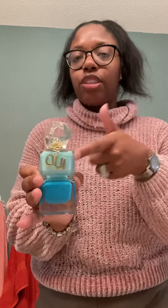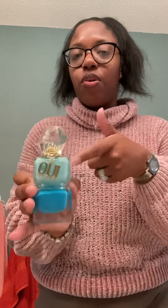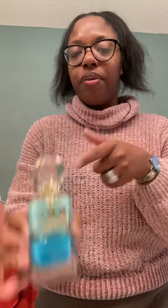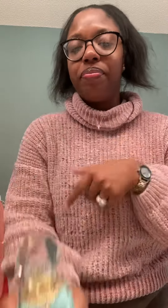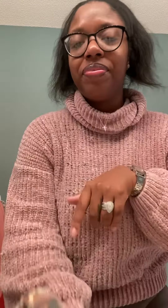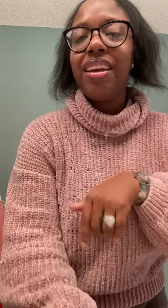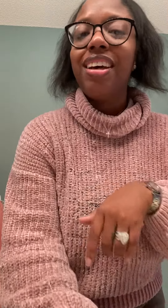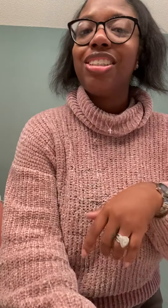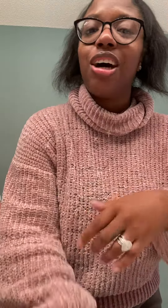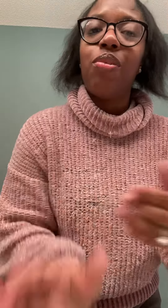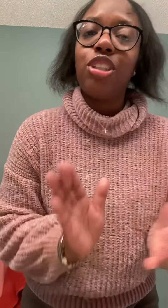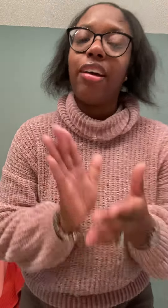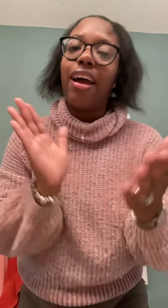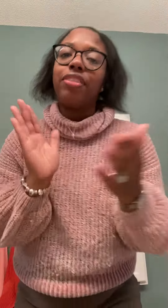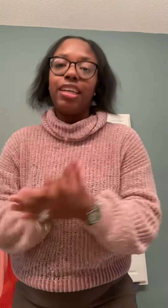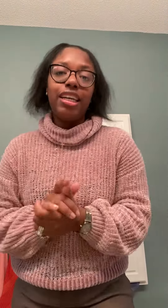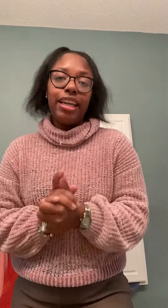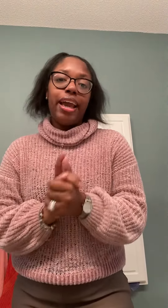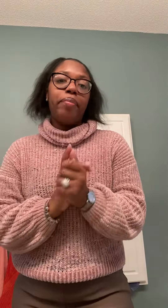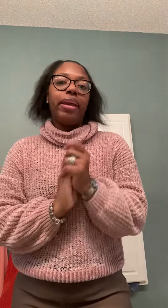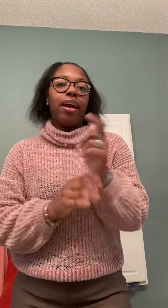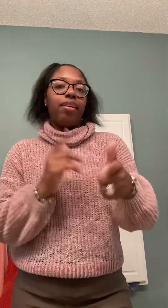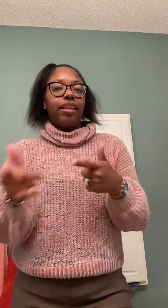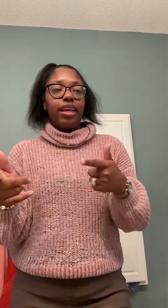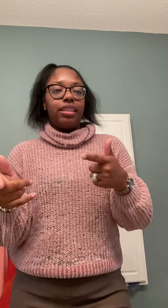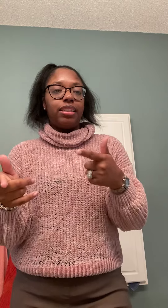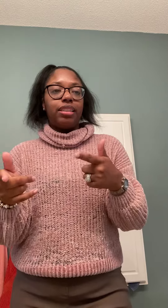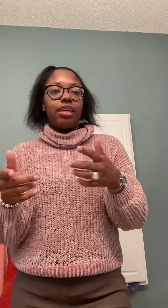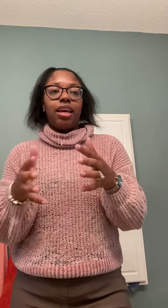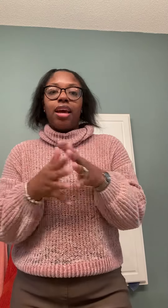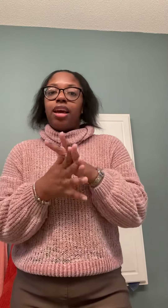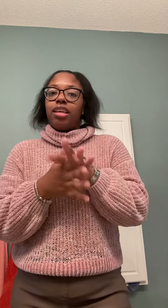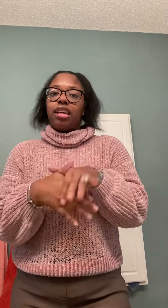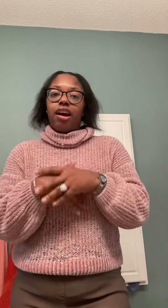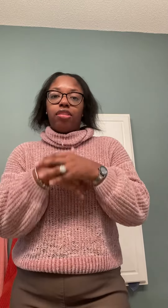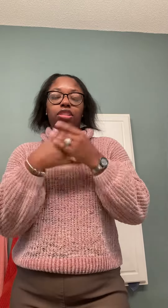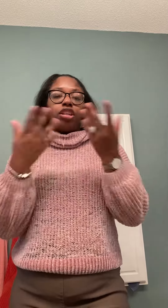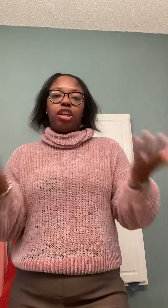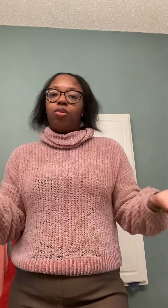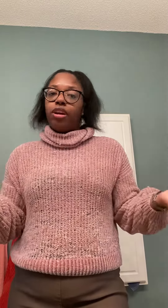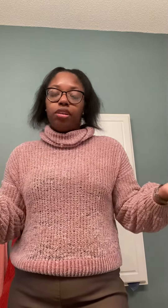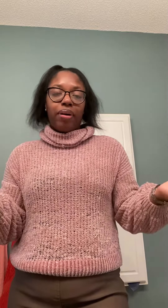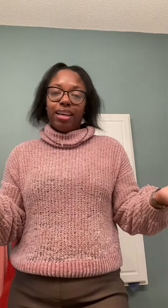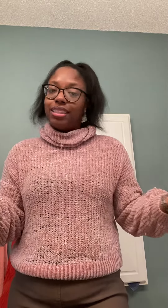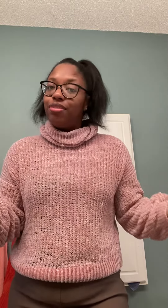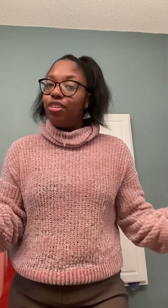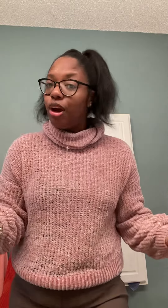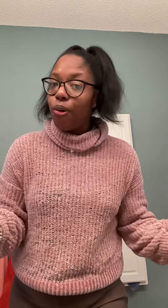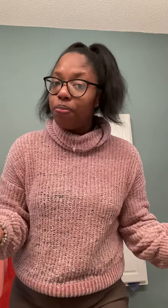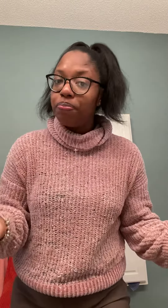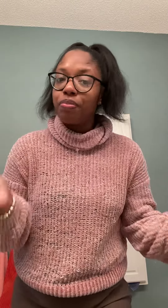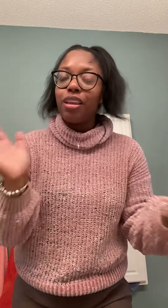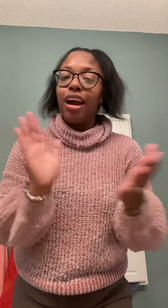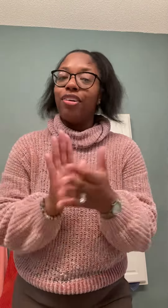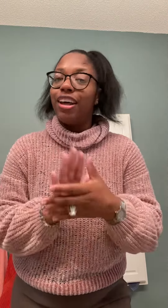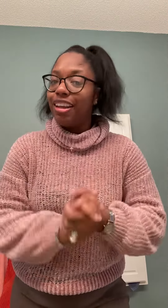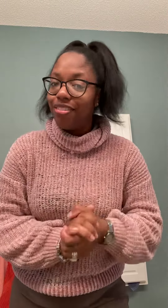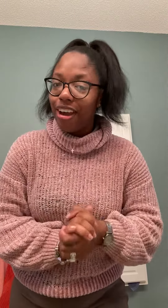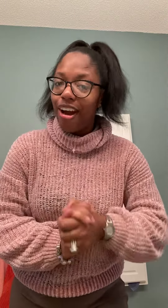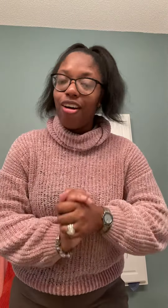the one. So I want y'all to have a good day. Make y'all lists. Y'all start y'all week on a positive note. Y'all know I love y'all.